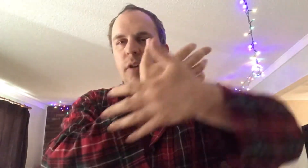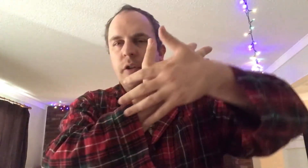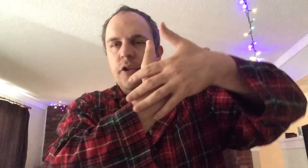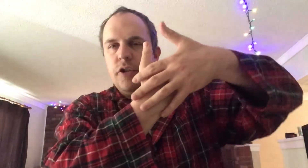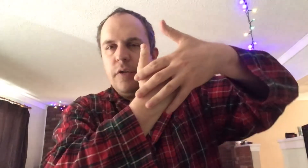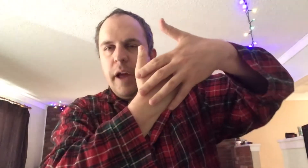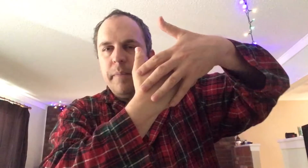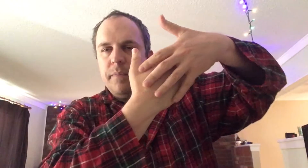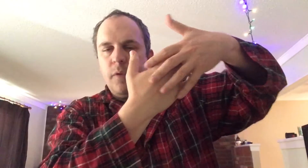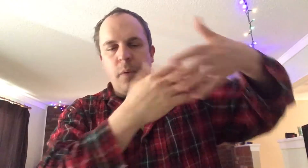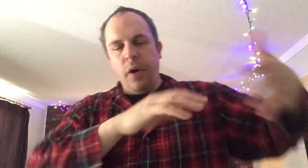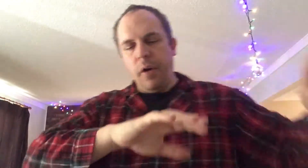just do that whoa